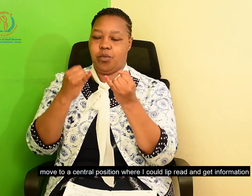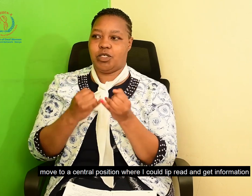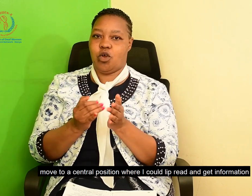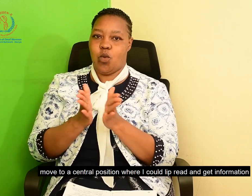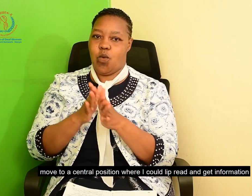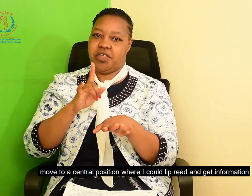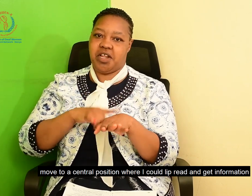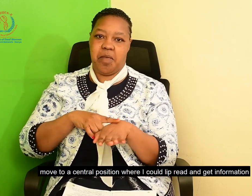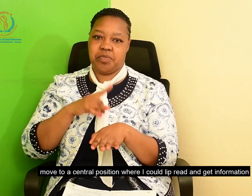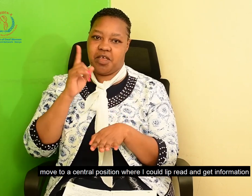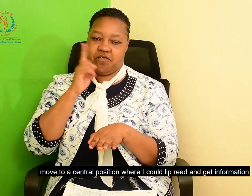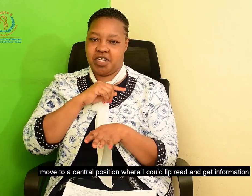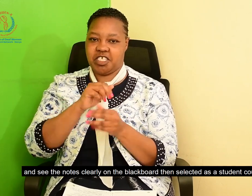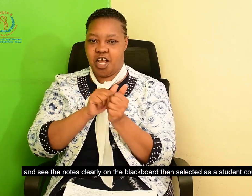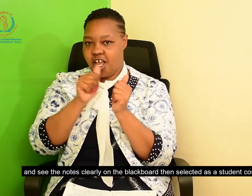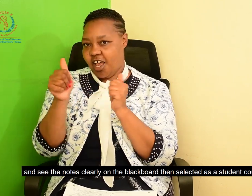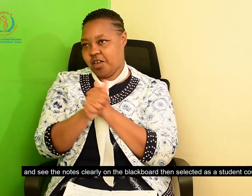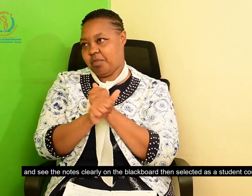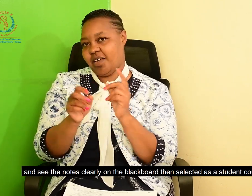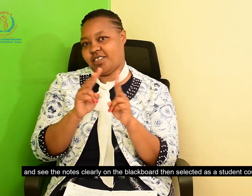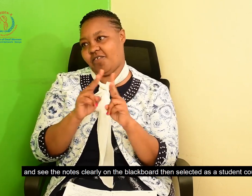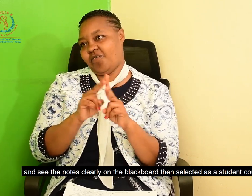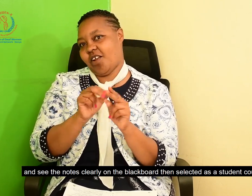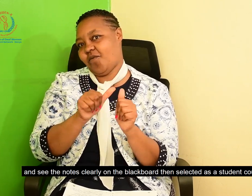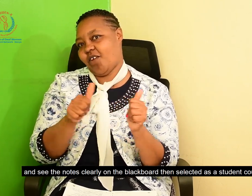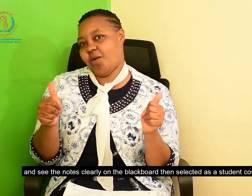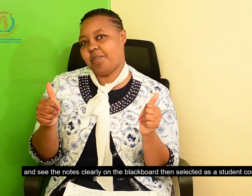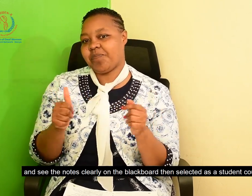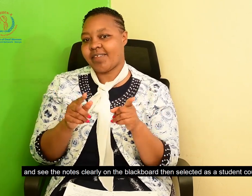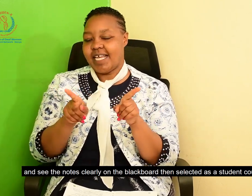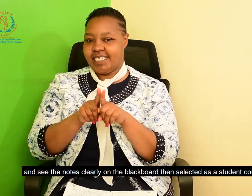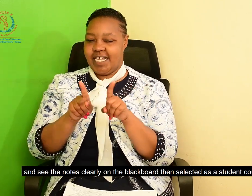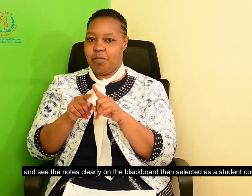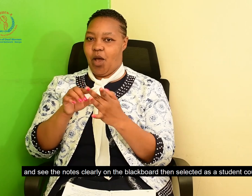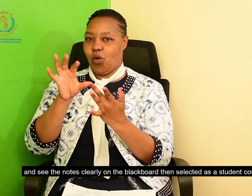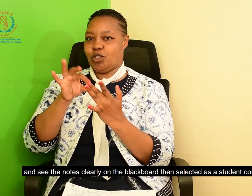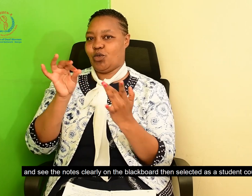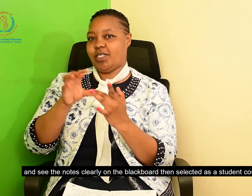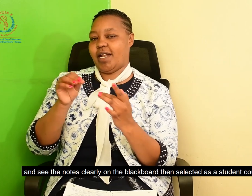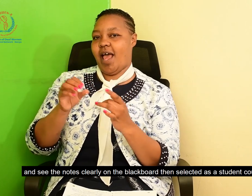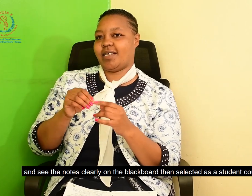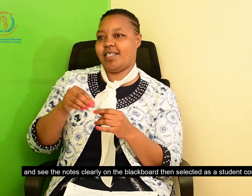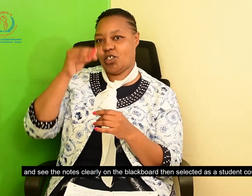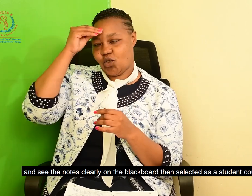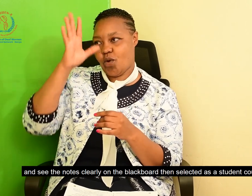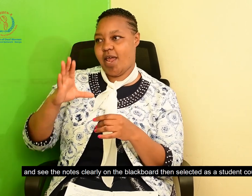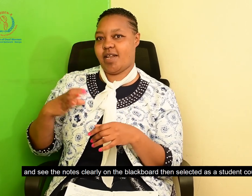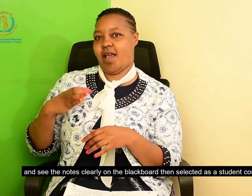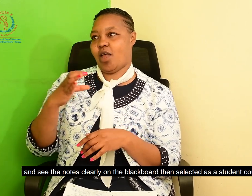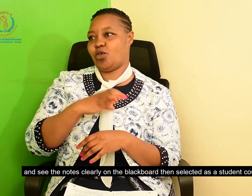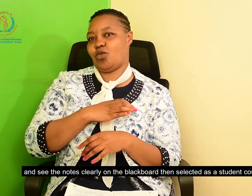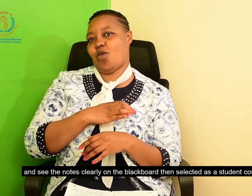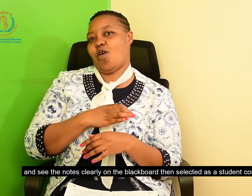and get information and also see the notes clearly on the blackboard. And also, I